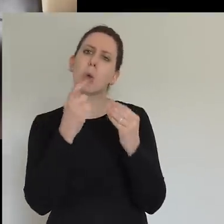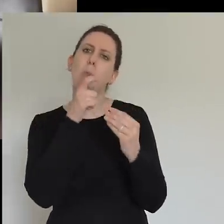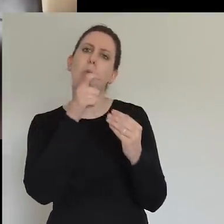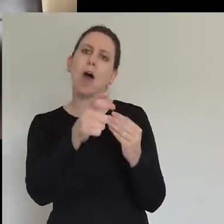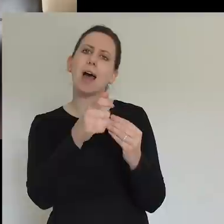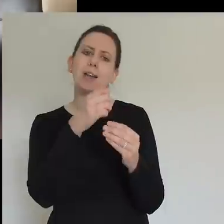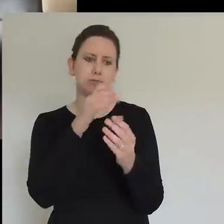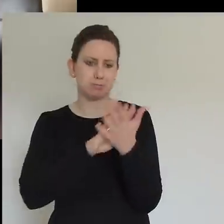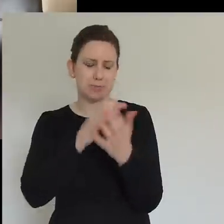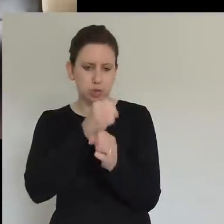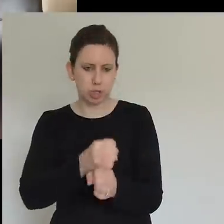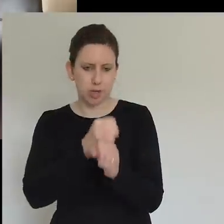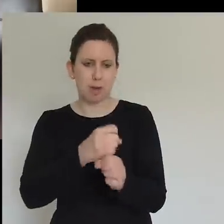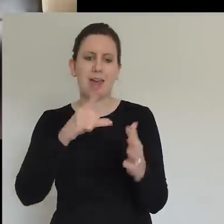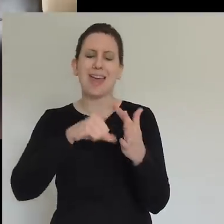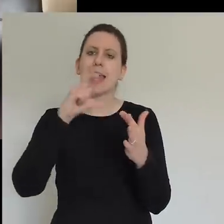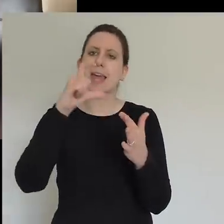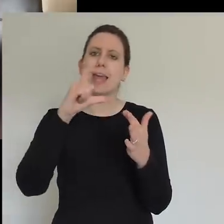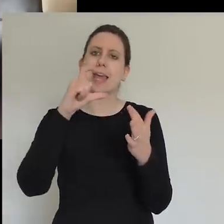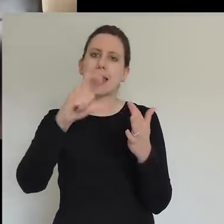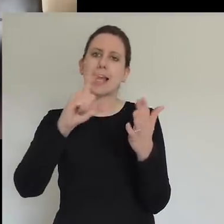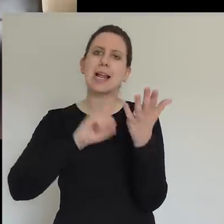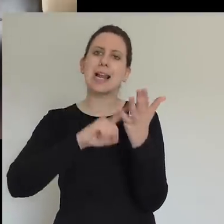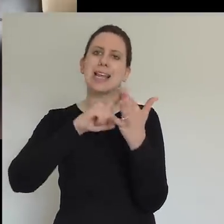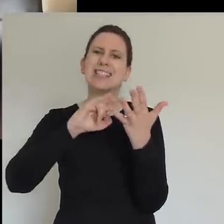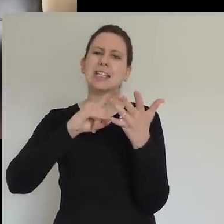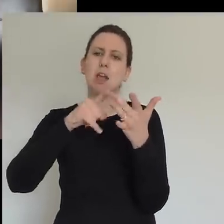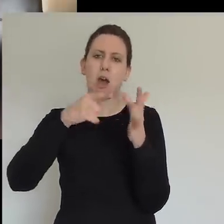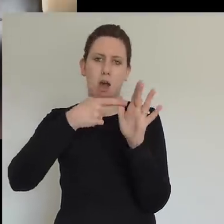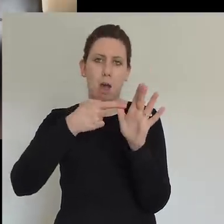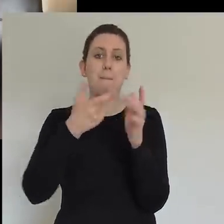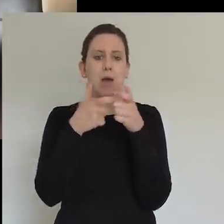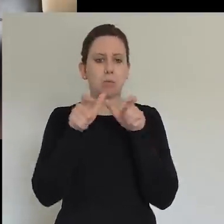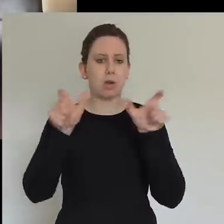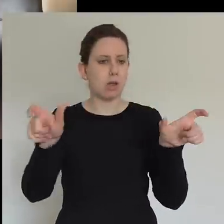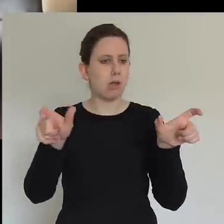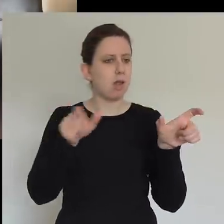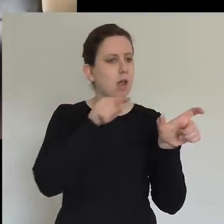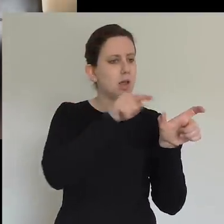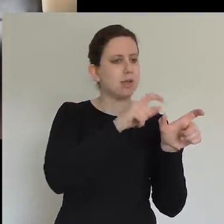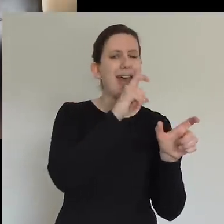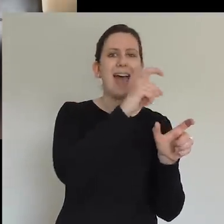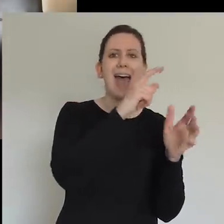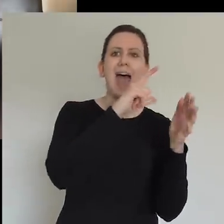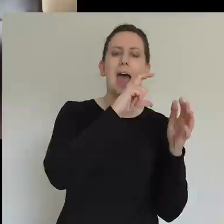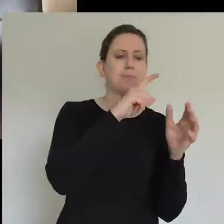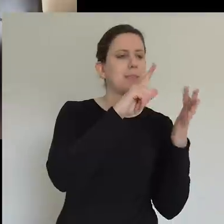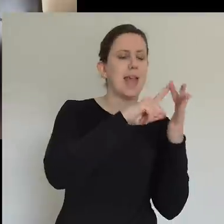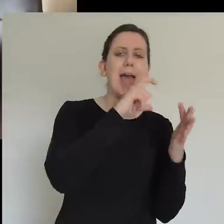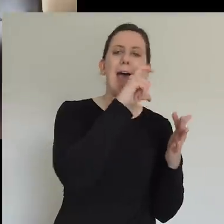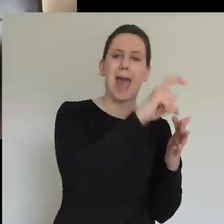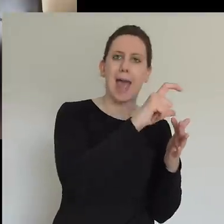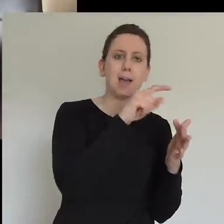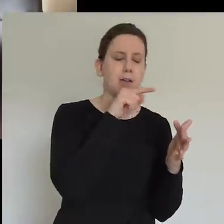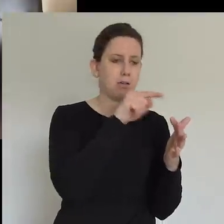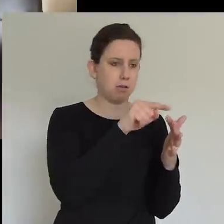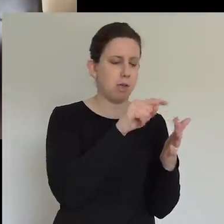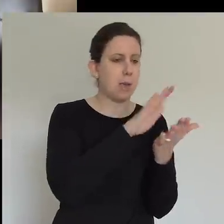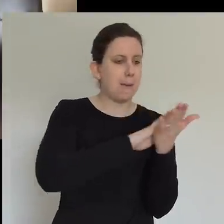actually, when you split ecclesia into two, you've got ek and klesia. And ek actually means out of, and